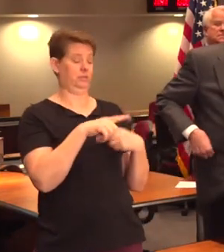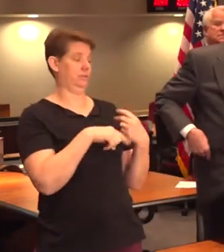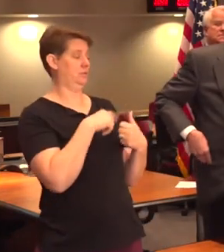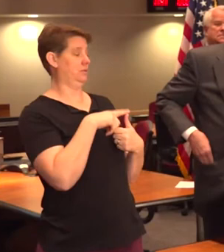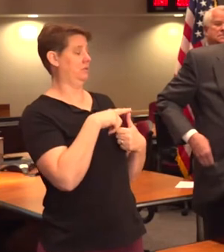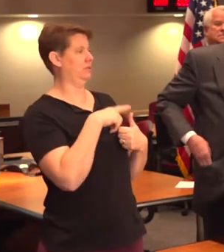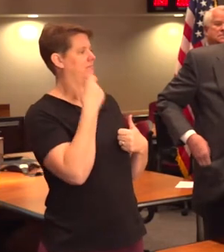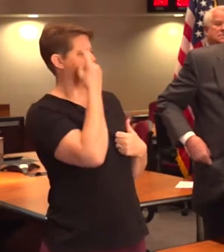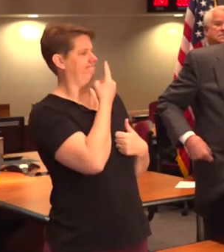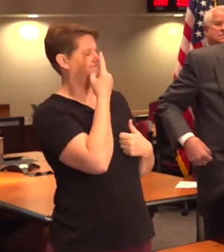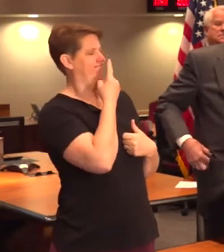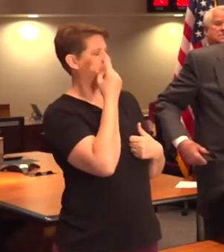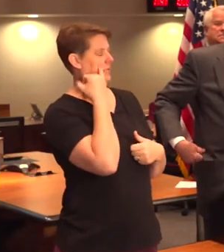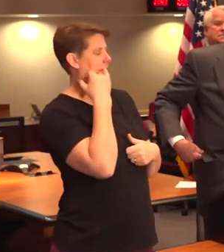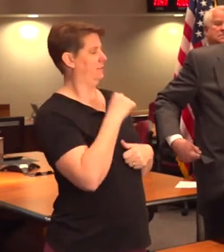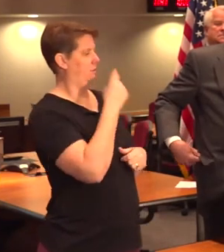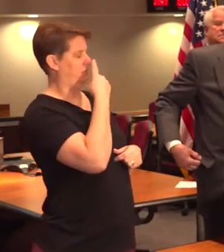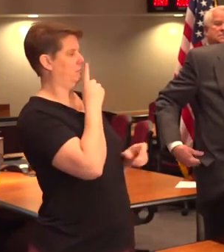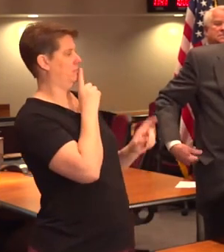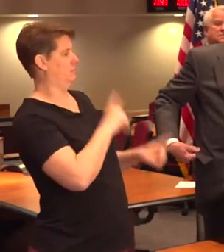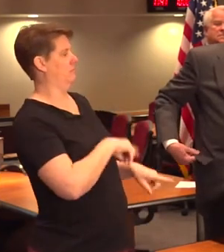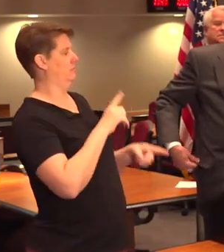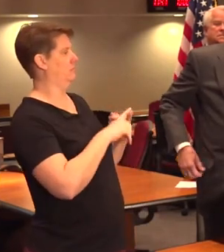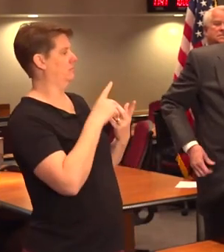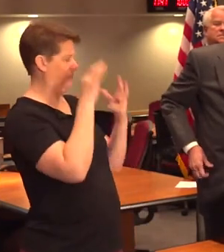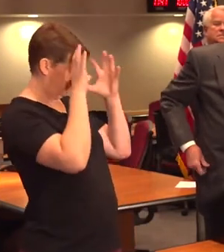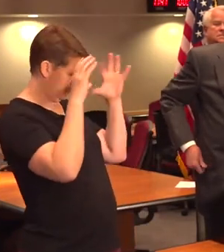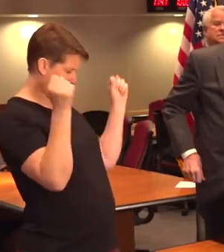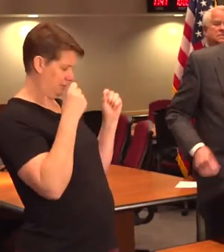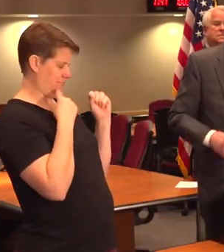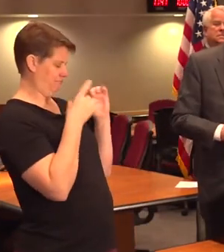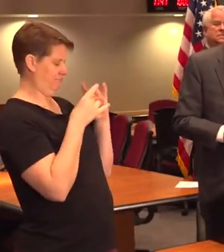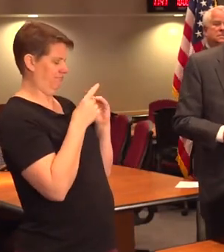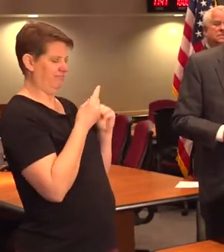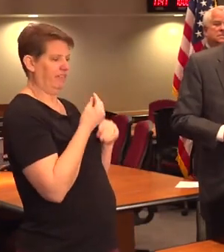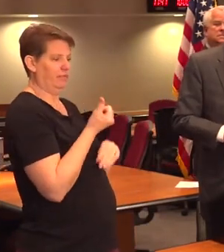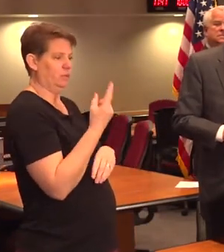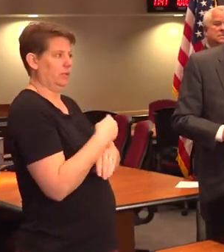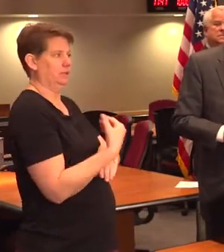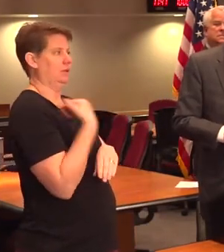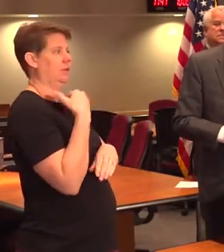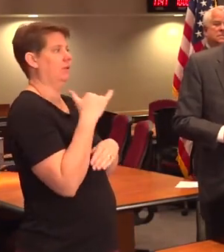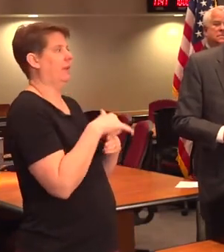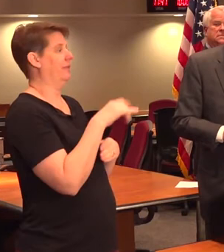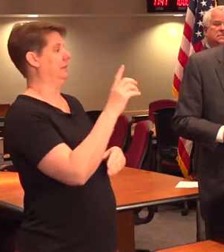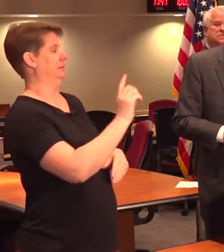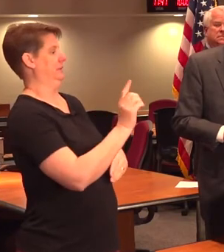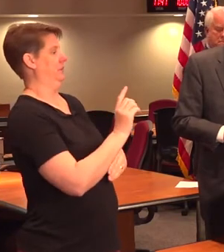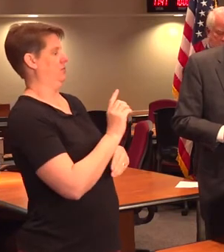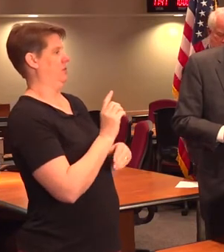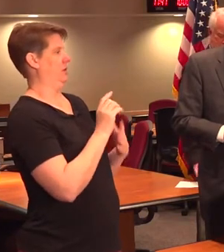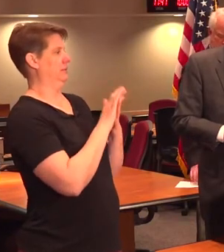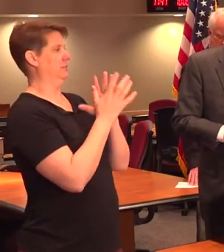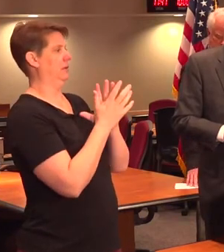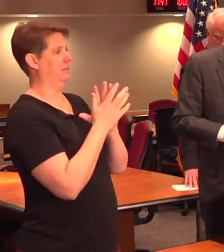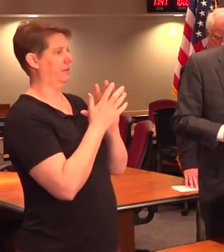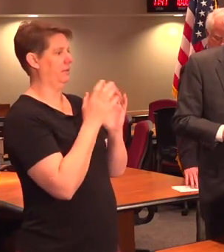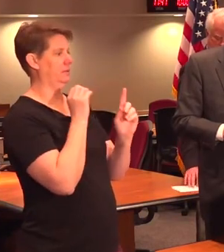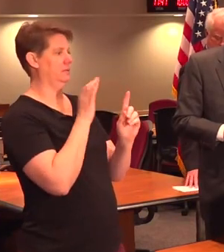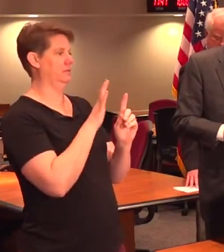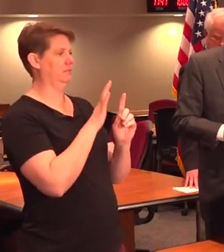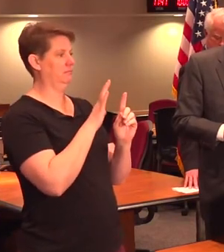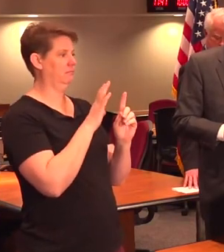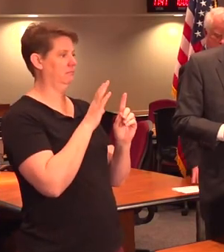One, I was wondering if you could respond to what the President said a couple of days ago about the Democrats politicizing the government's